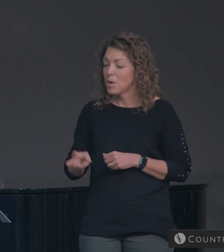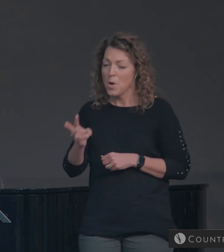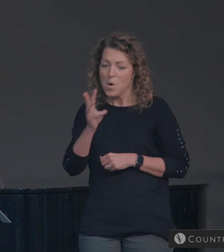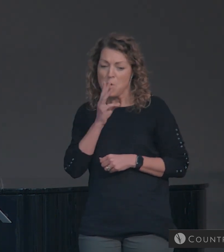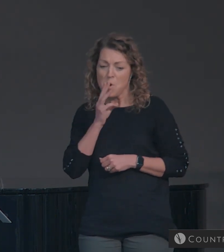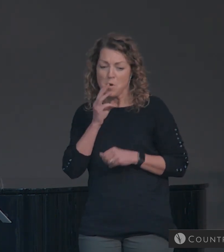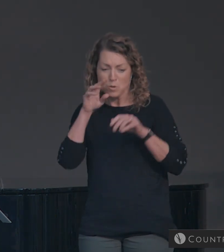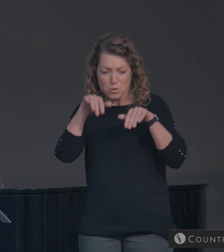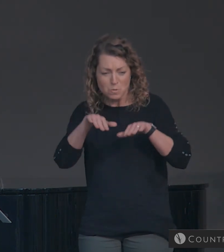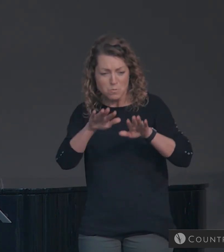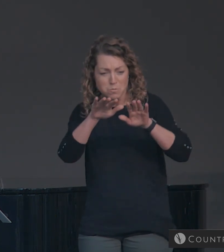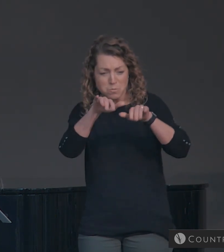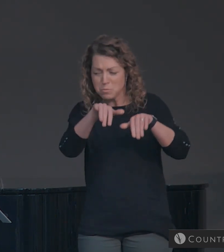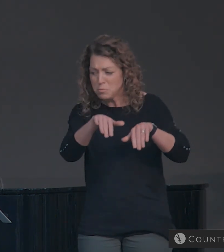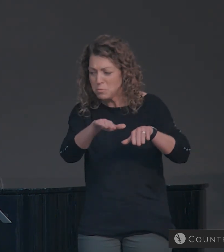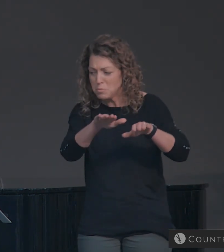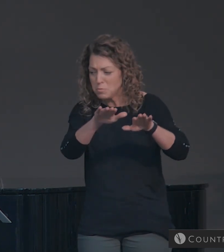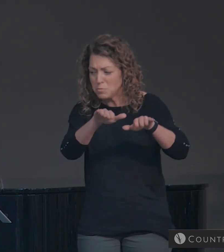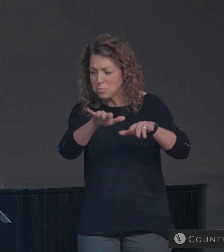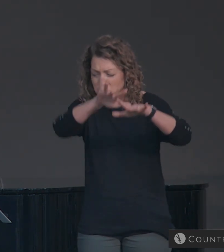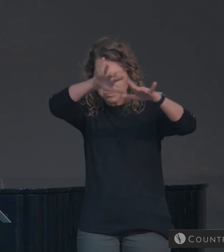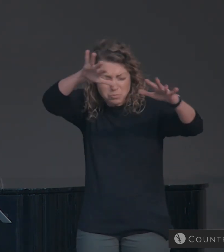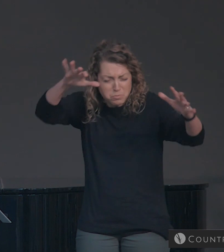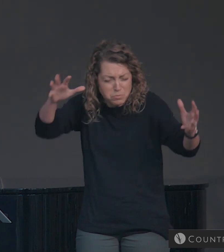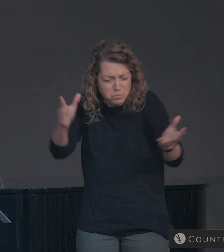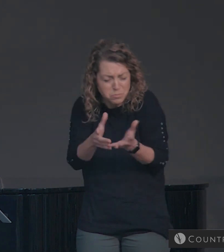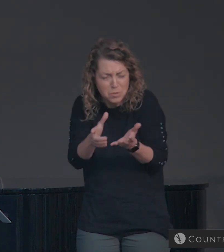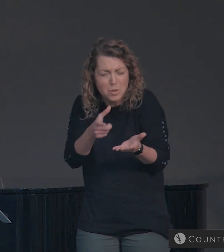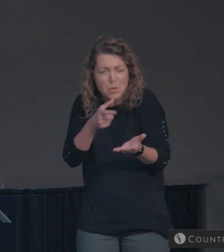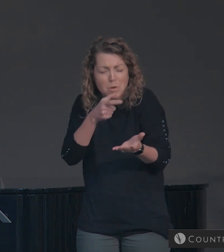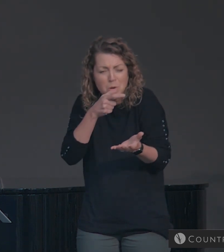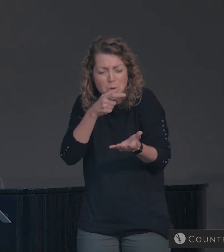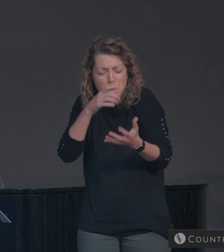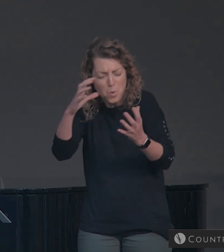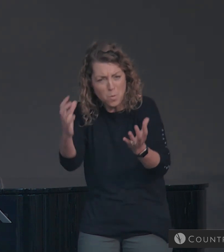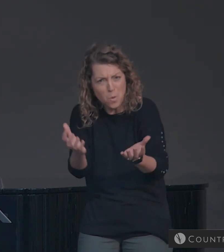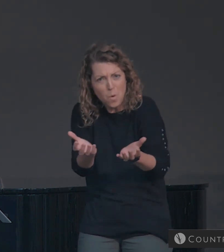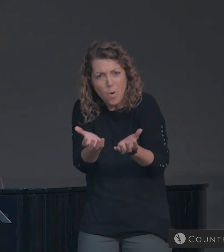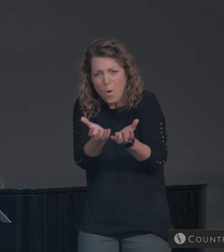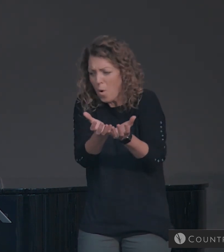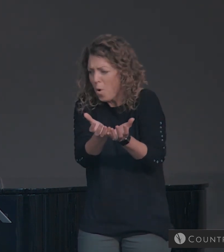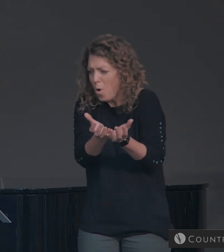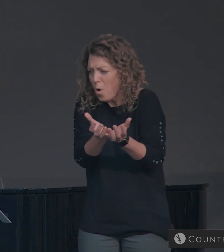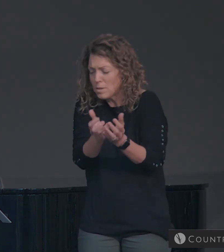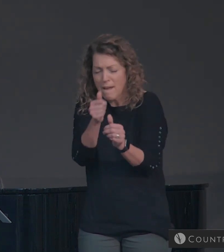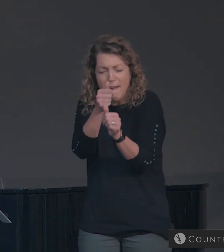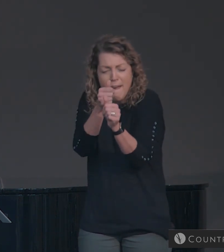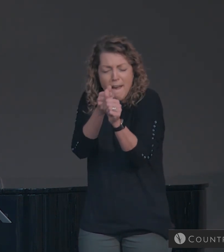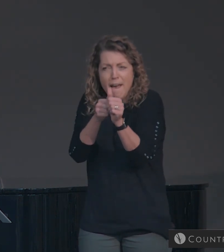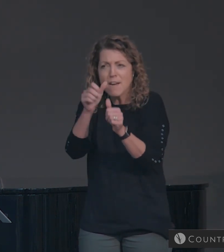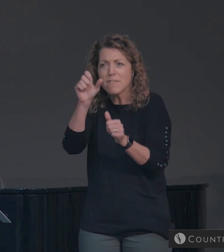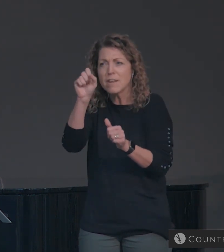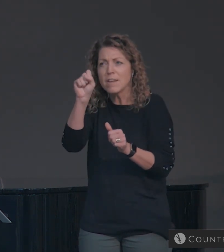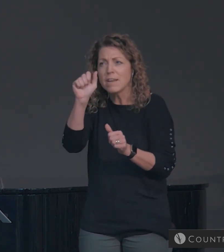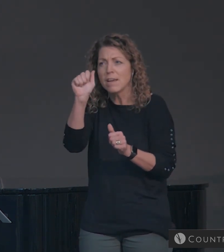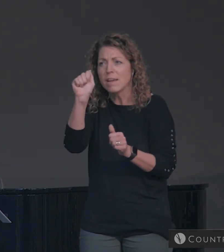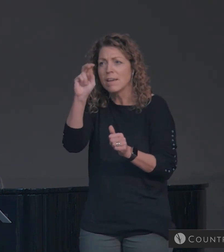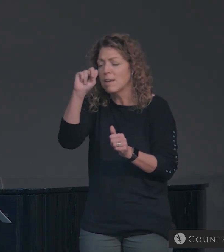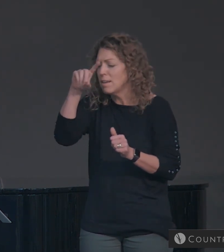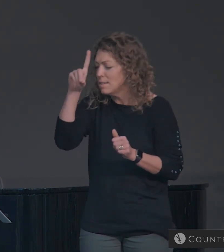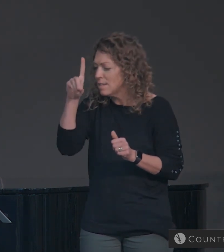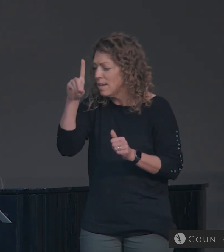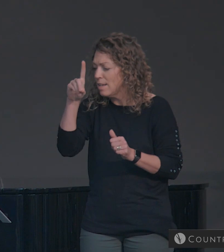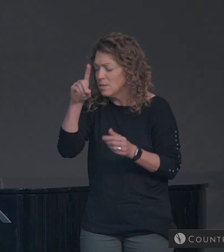Who has held the oceans in his hands? Who